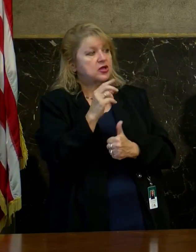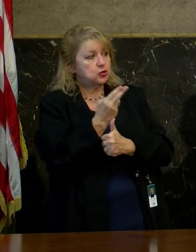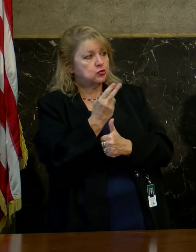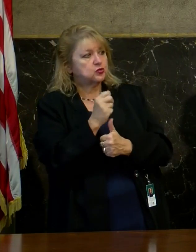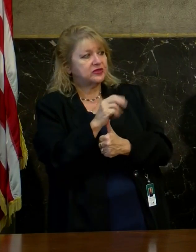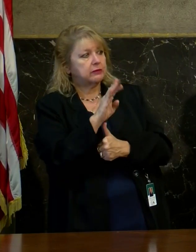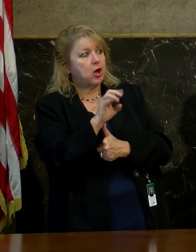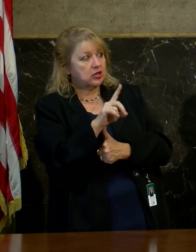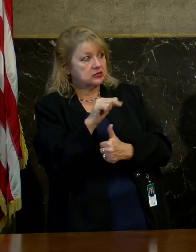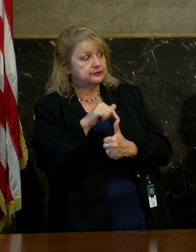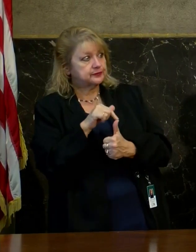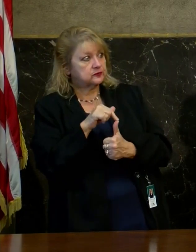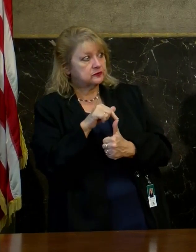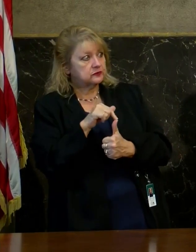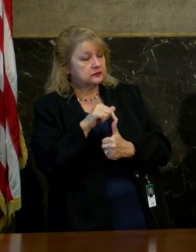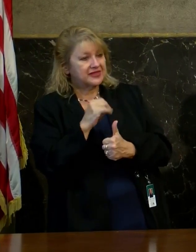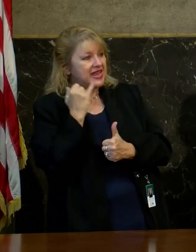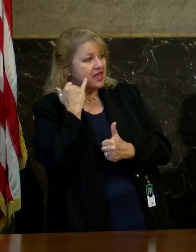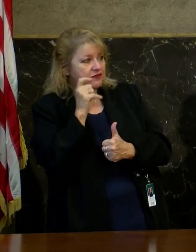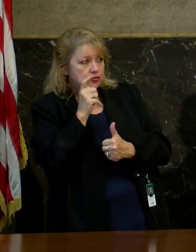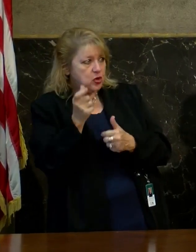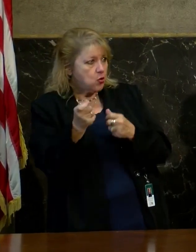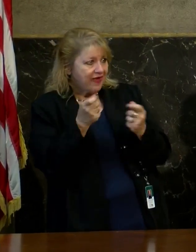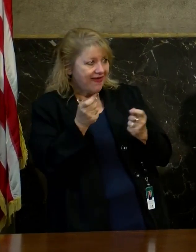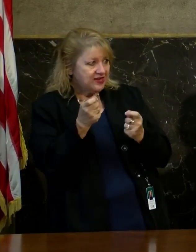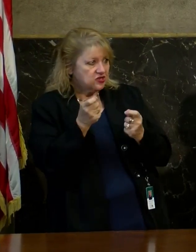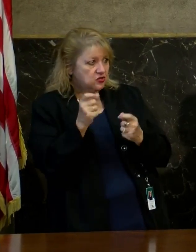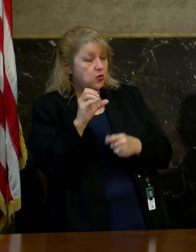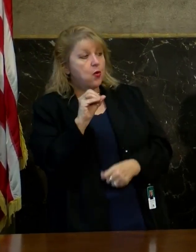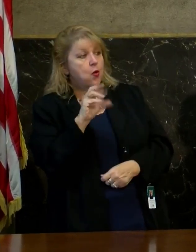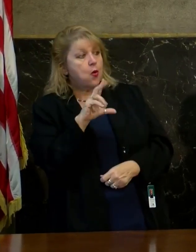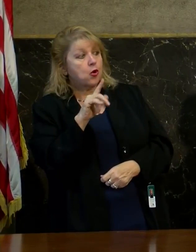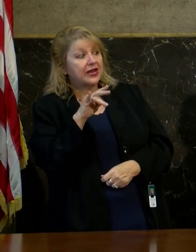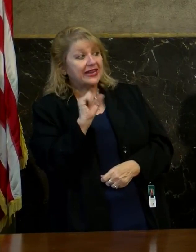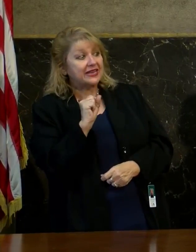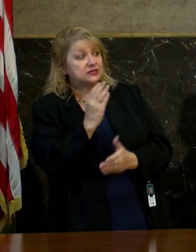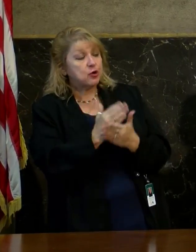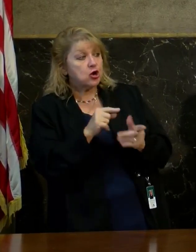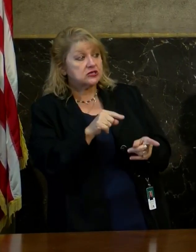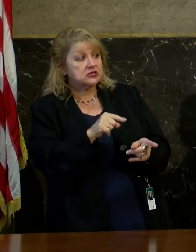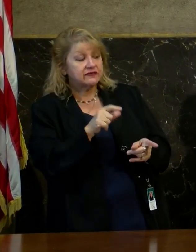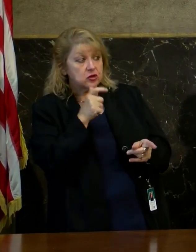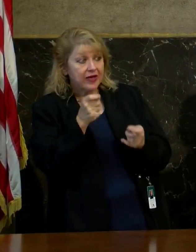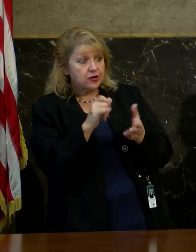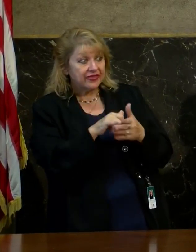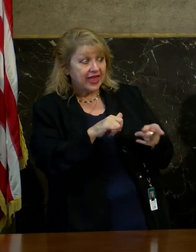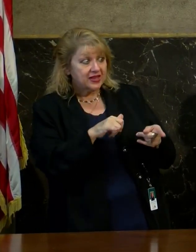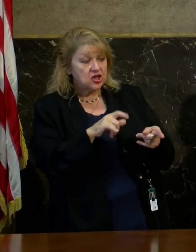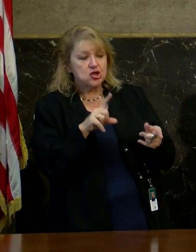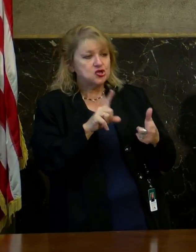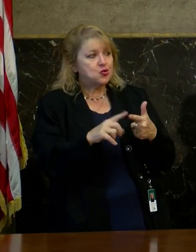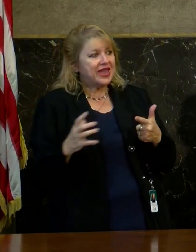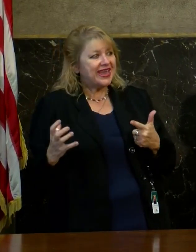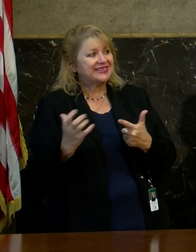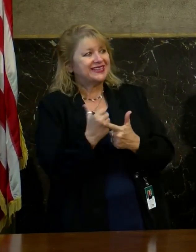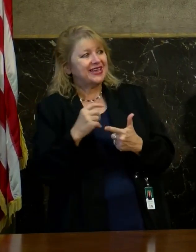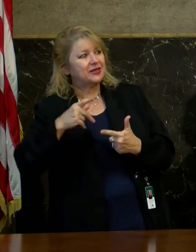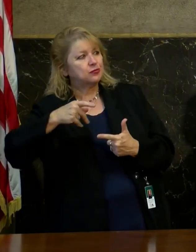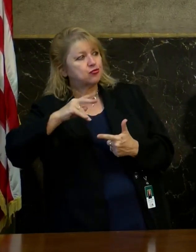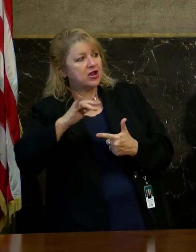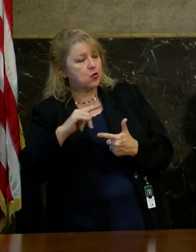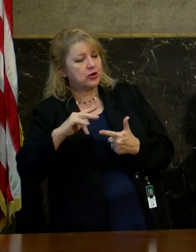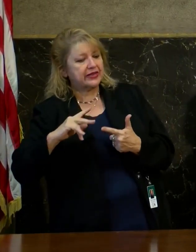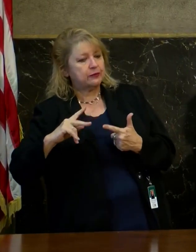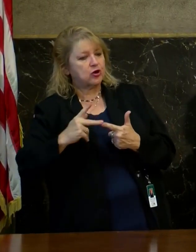but if you don't handle the Orleans portion of that then you're not going to get to the priority to funding which should be